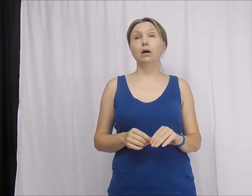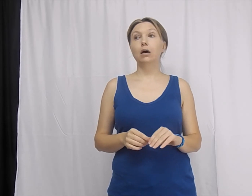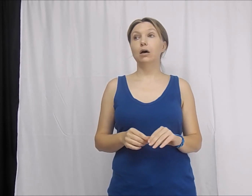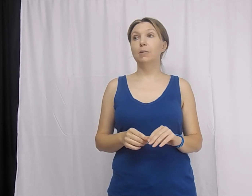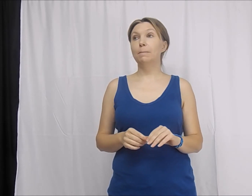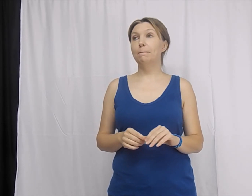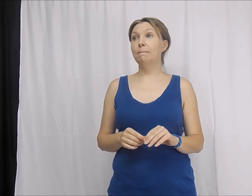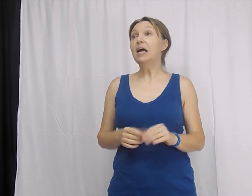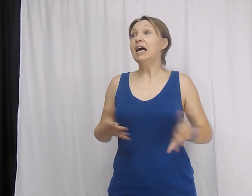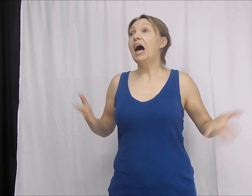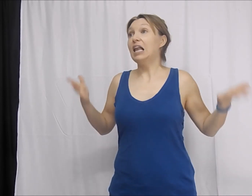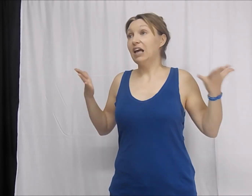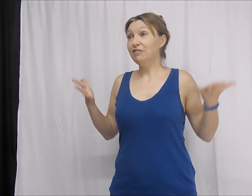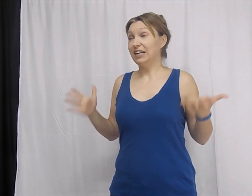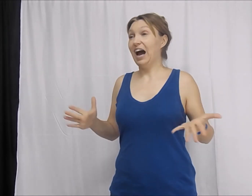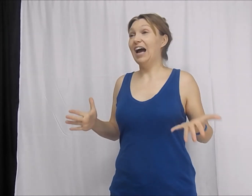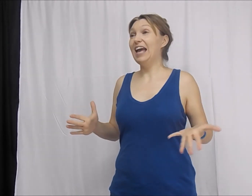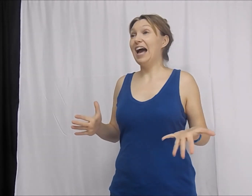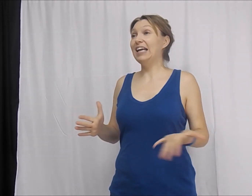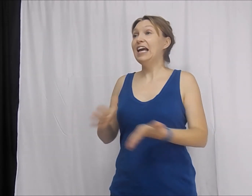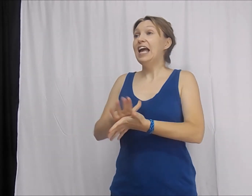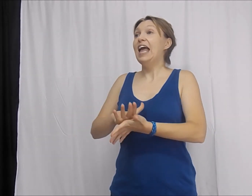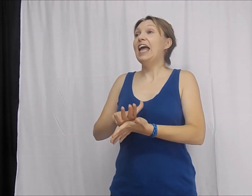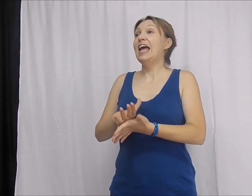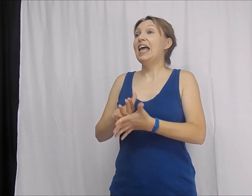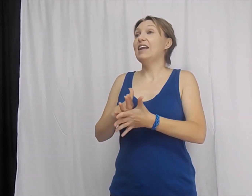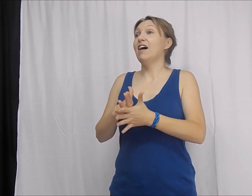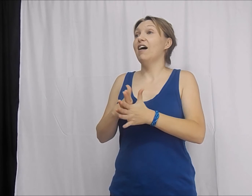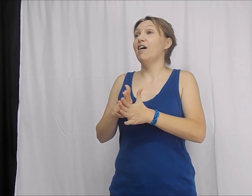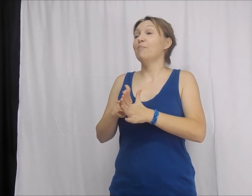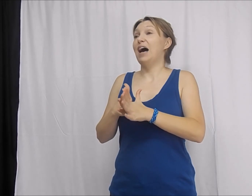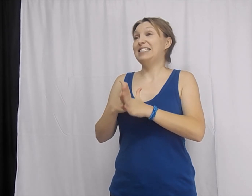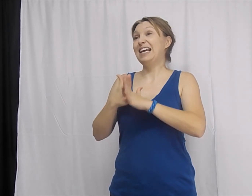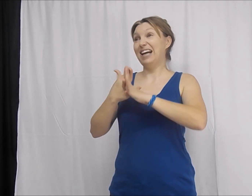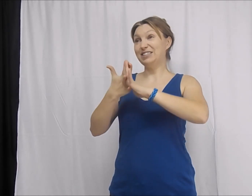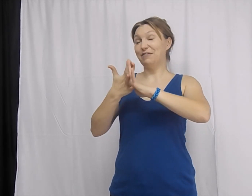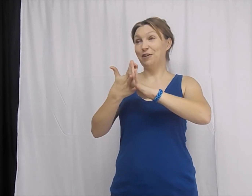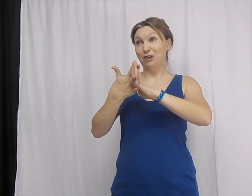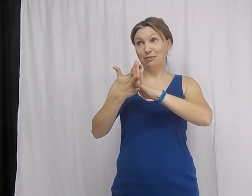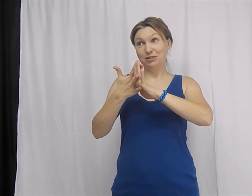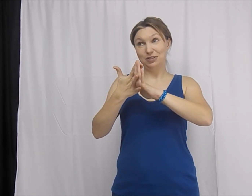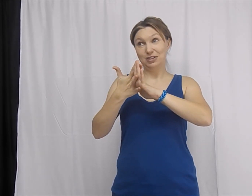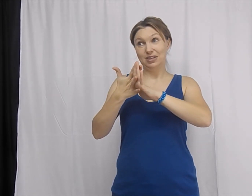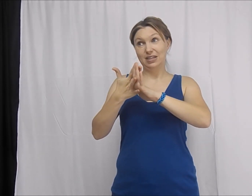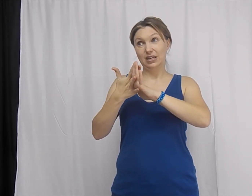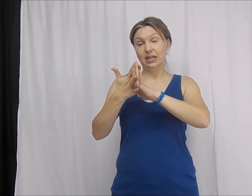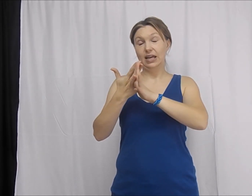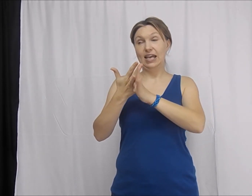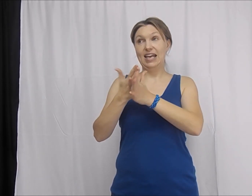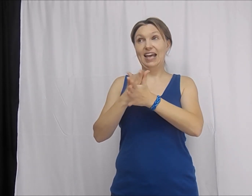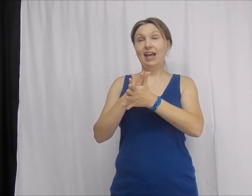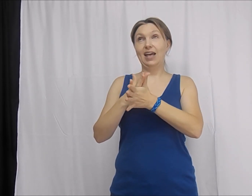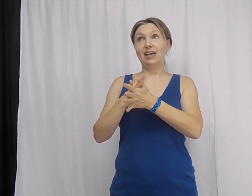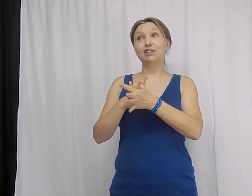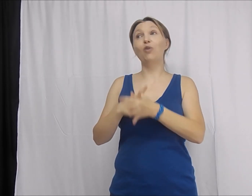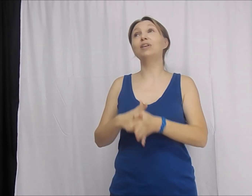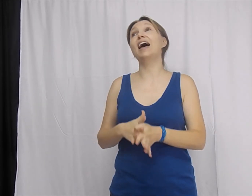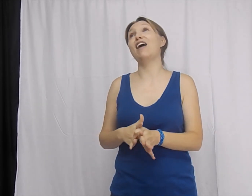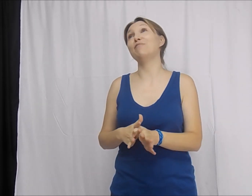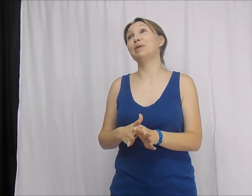um, I love to kayak and, um, I take lots of photos. And, don't laugh, but